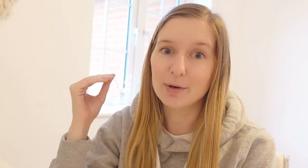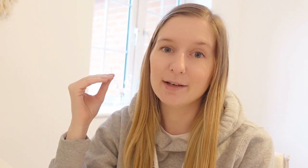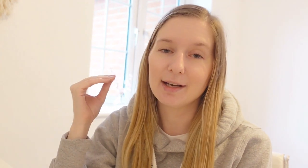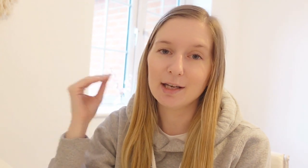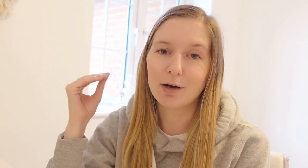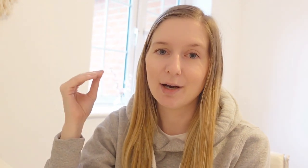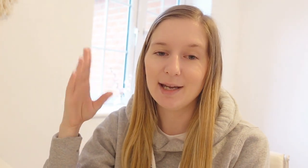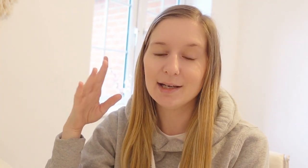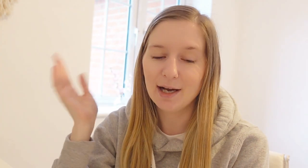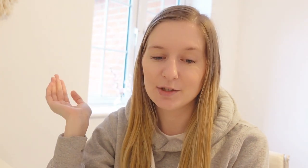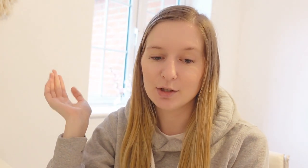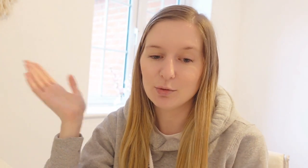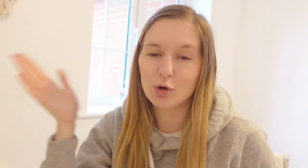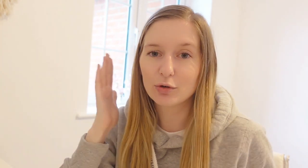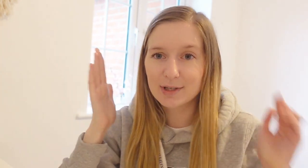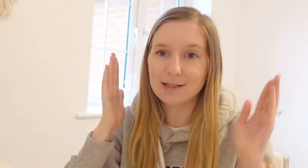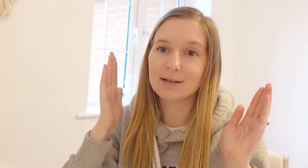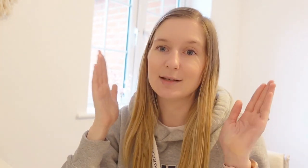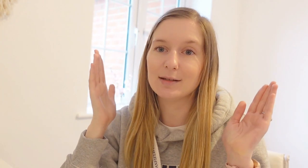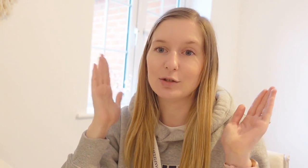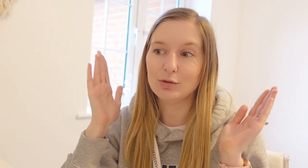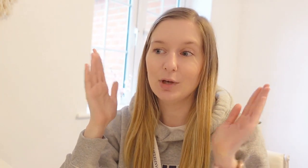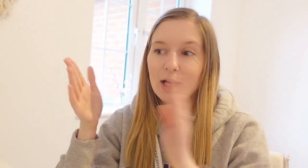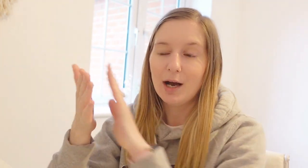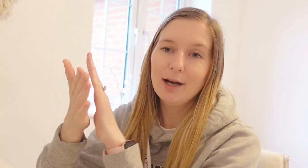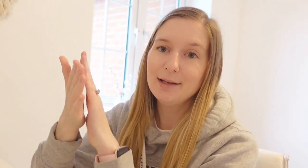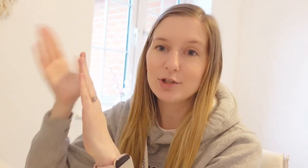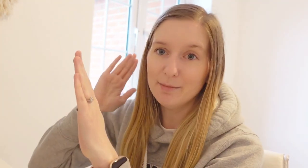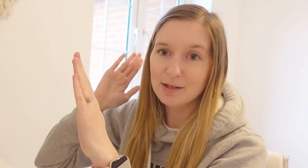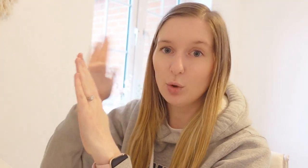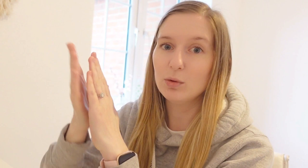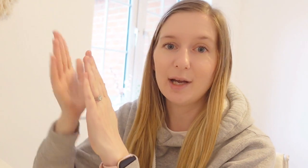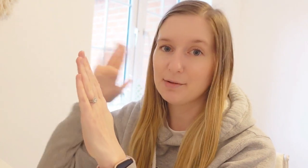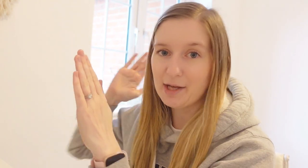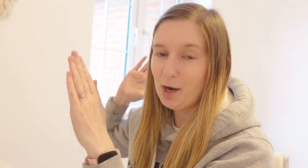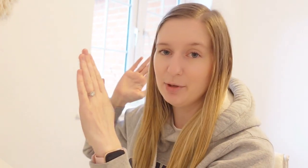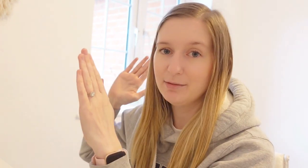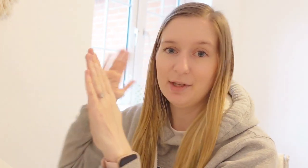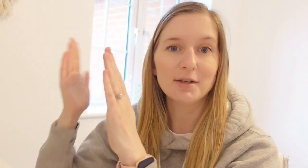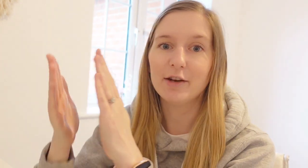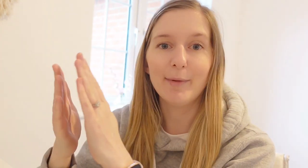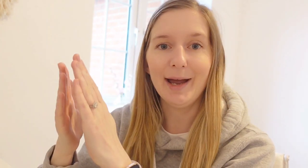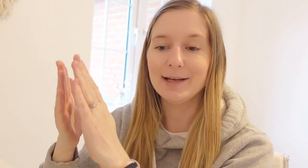hearing in my right ear and so what a cross aid does is to I literally miss all sounds that happen this side of my head